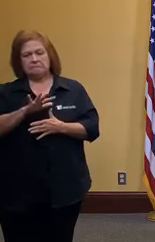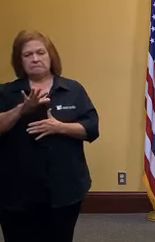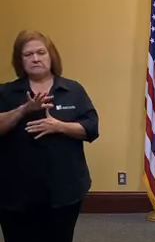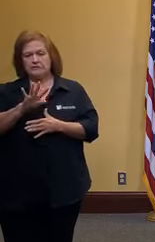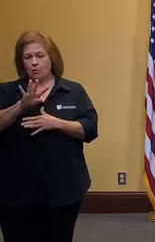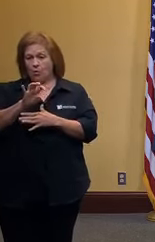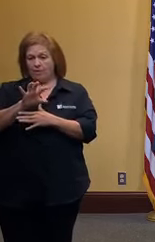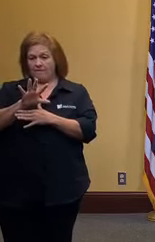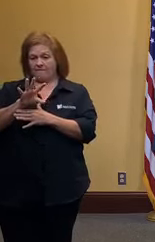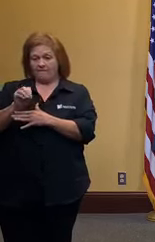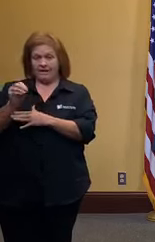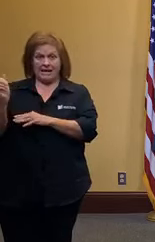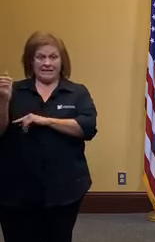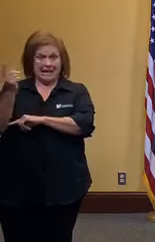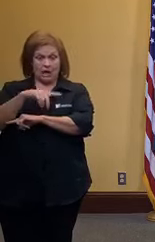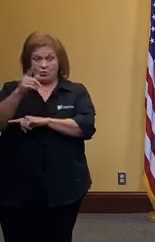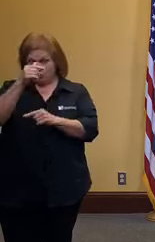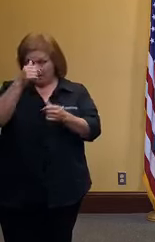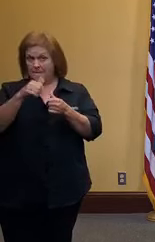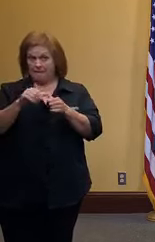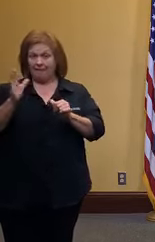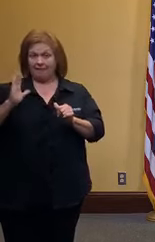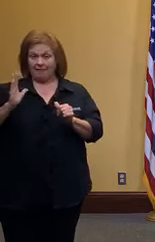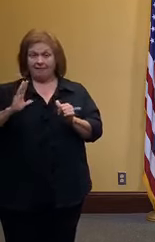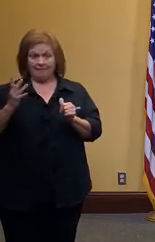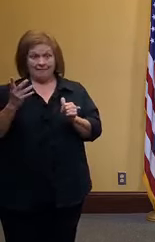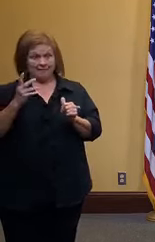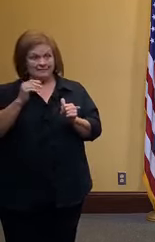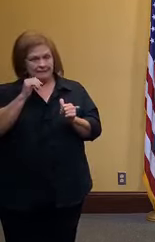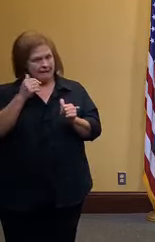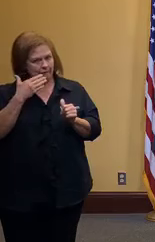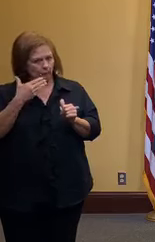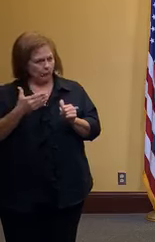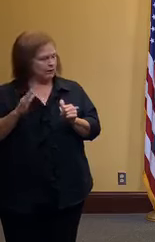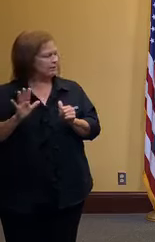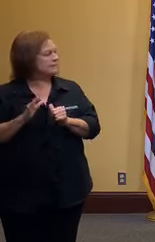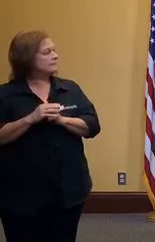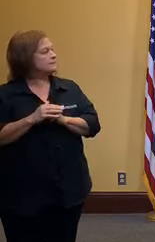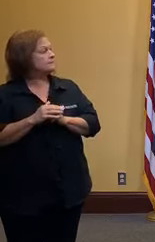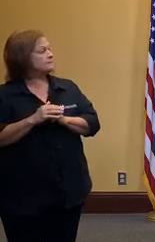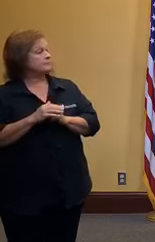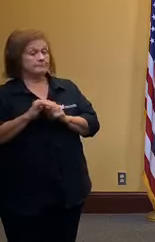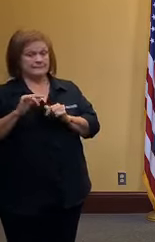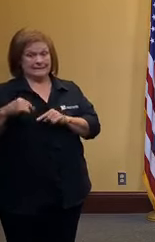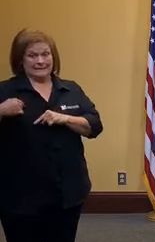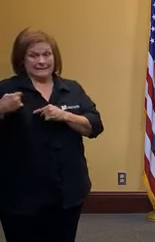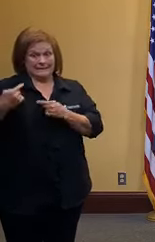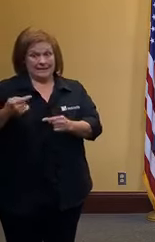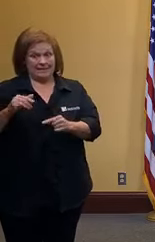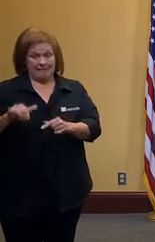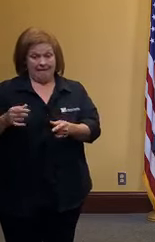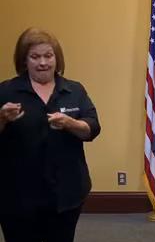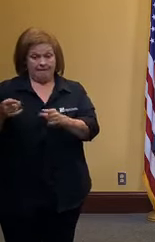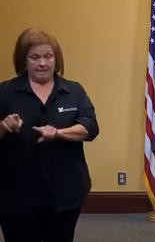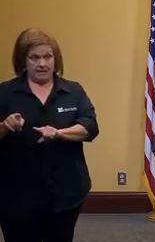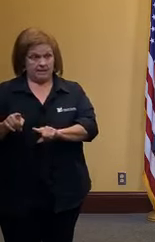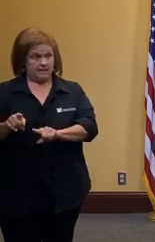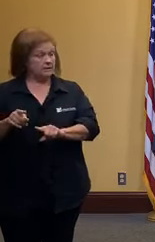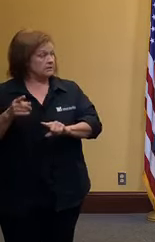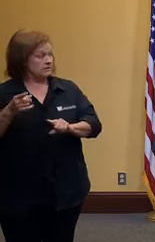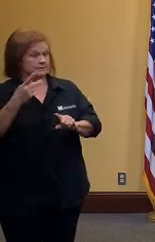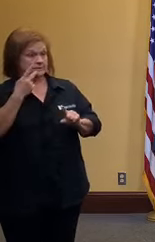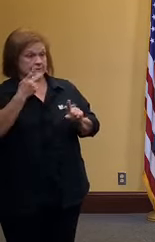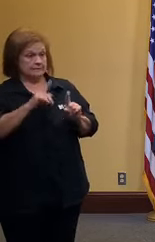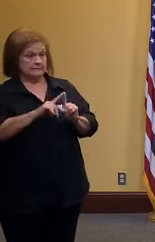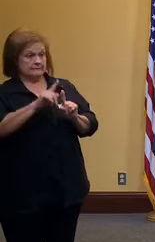was 450 a day you guys all remember those days they were not fun days since that peak you can